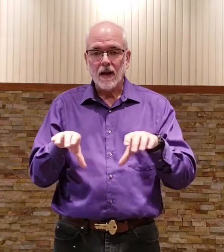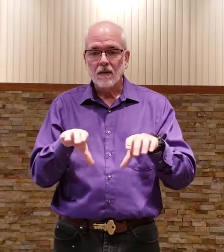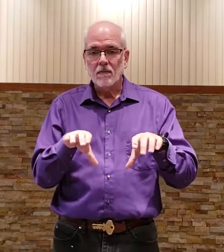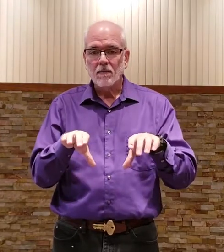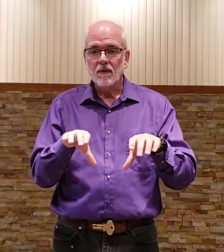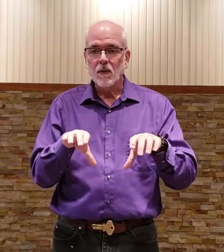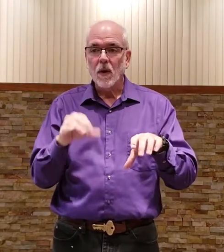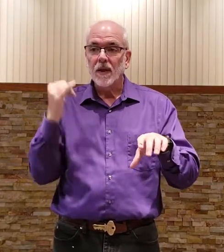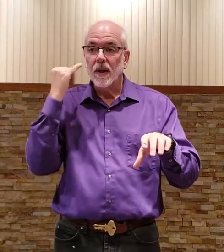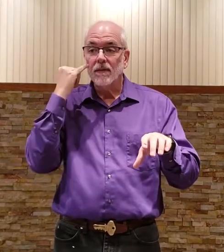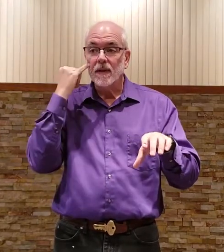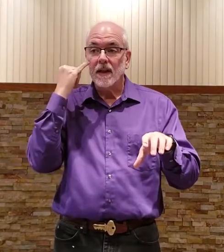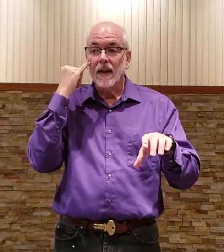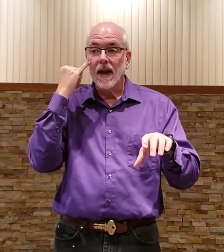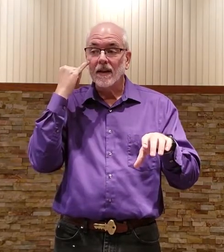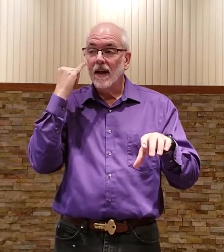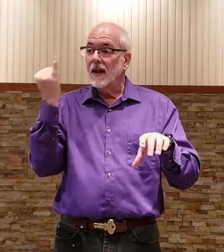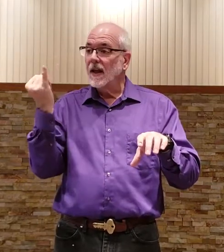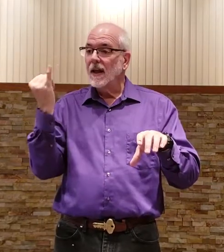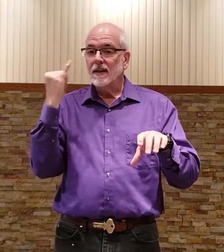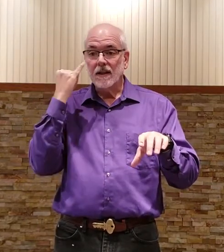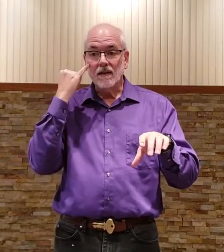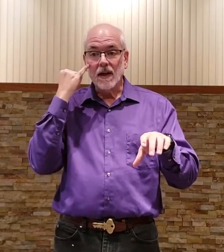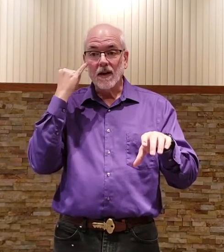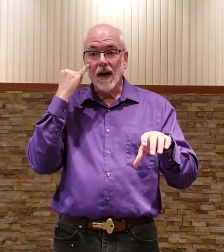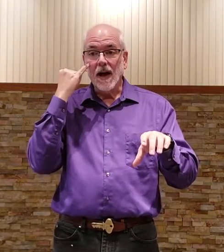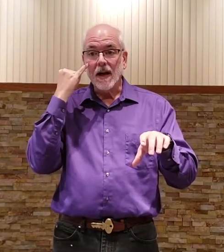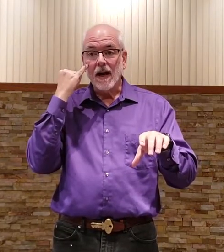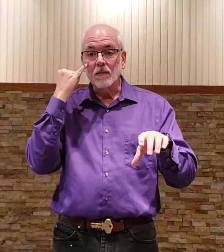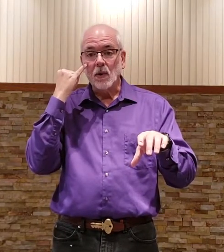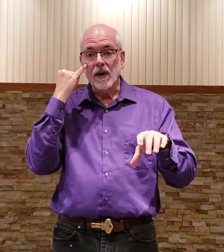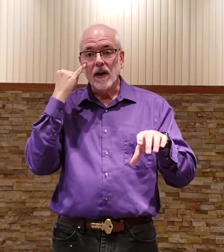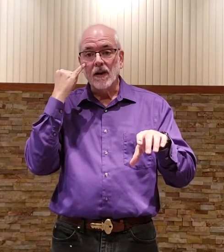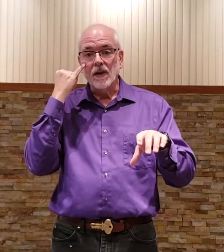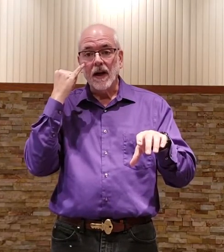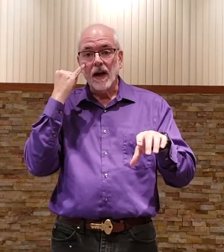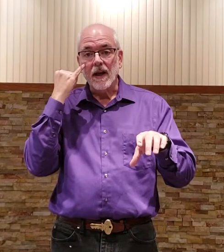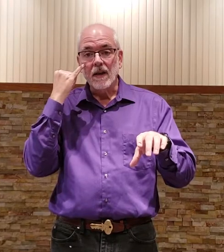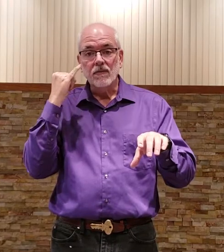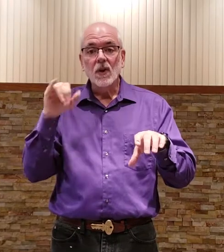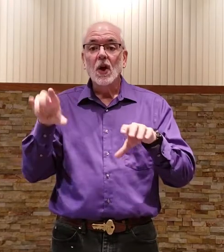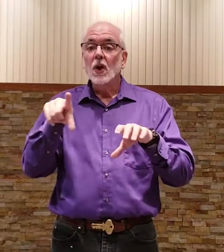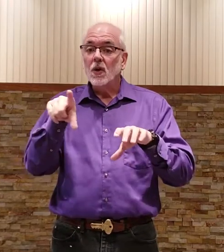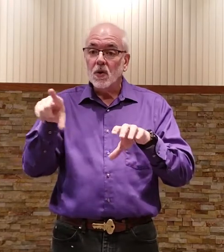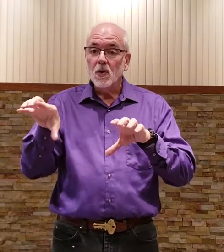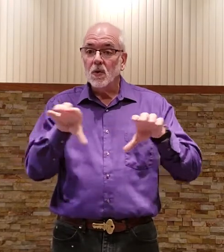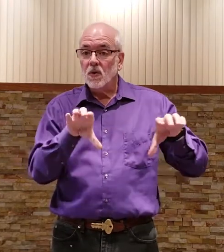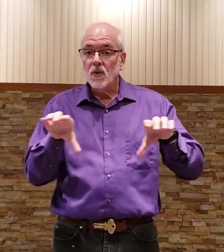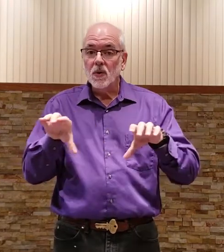and forth if isn't is the letter i kind of pointing under the eye if you do